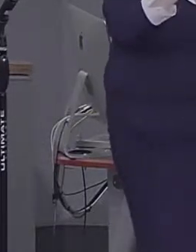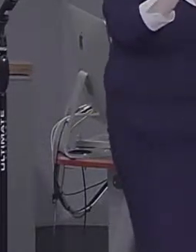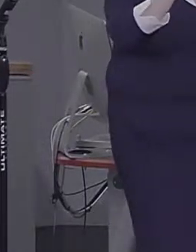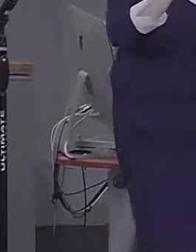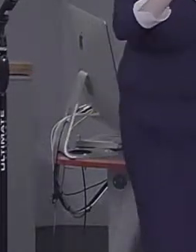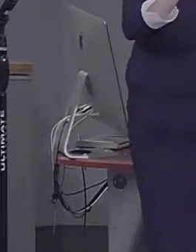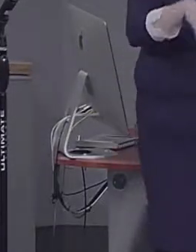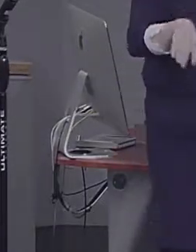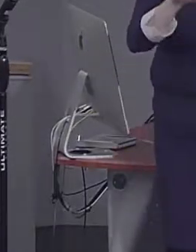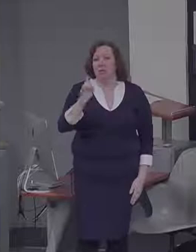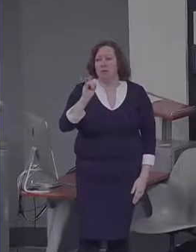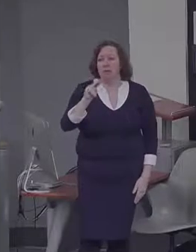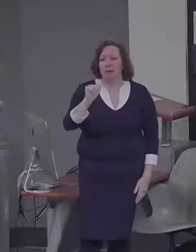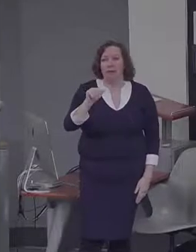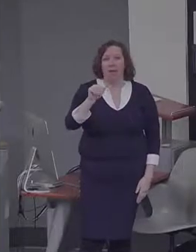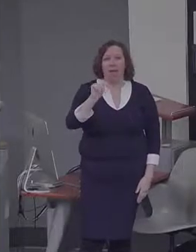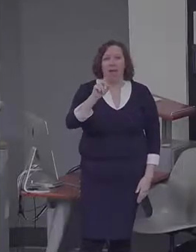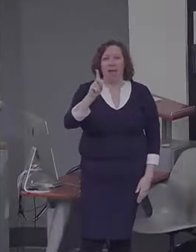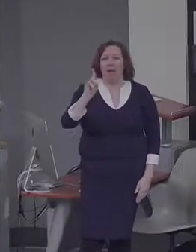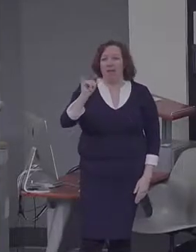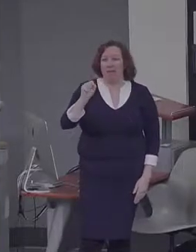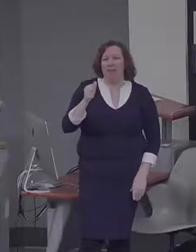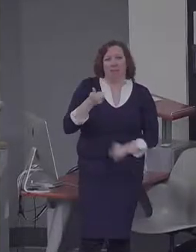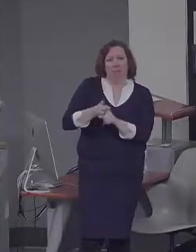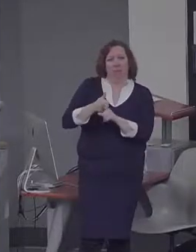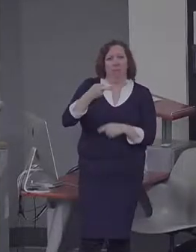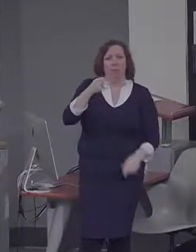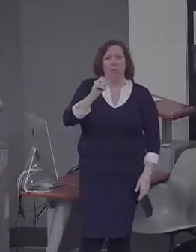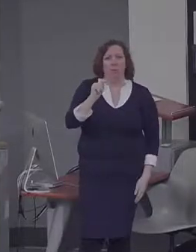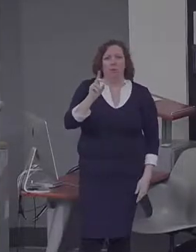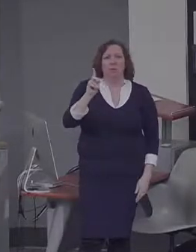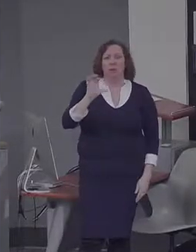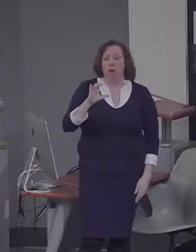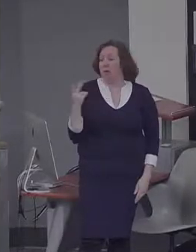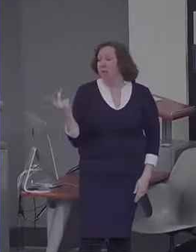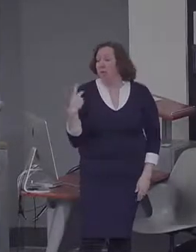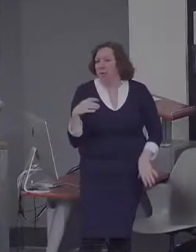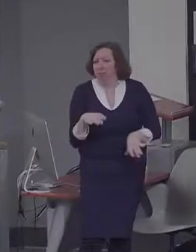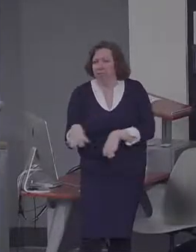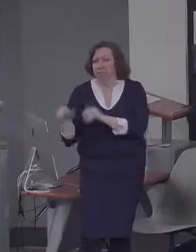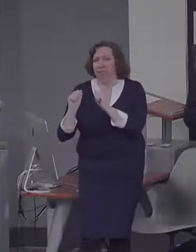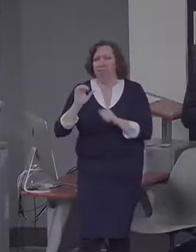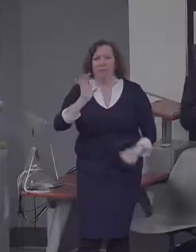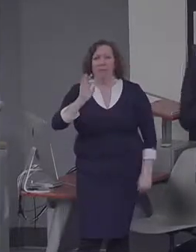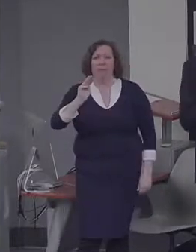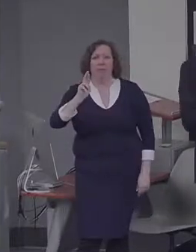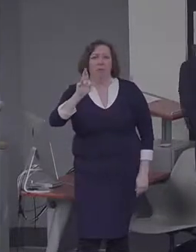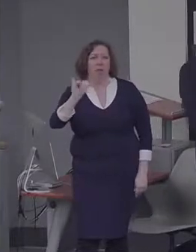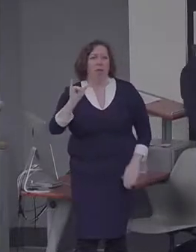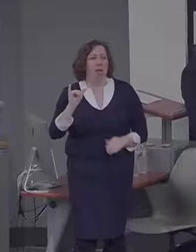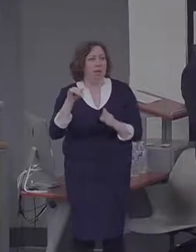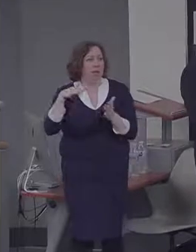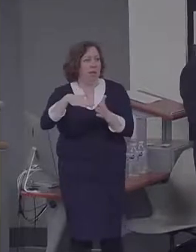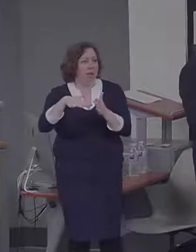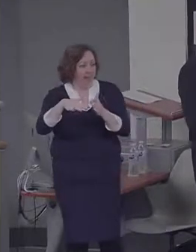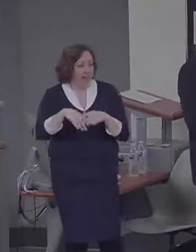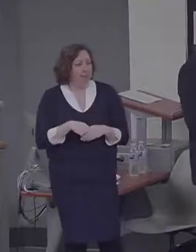a postdoc in my lab and I, did an fMRI study where people were put in the scanner, shown in this little